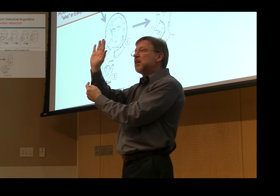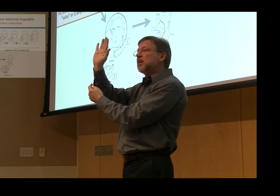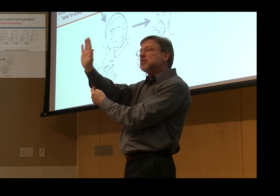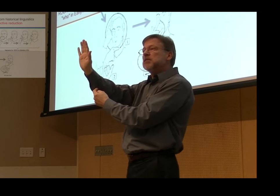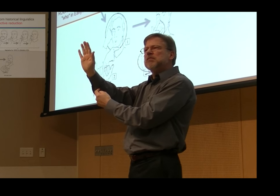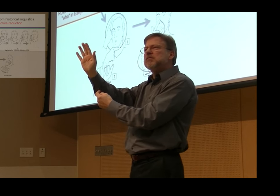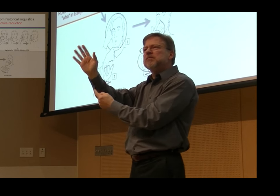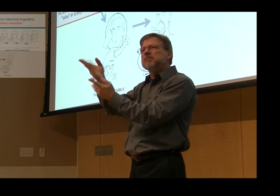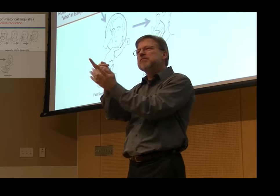to the chin area.